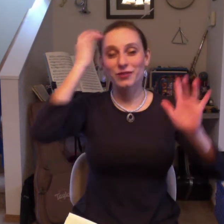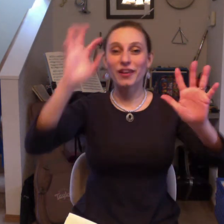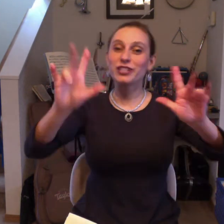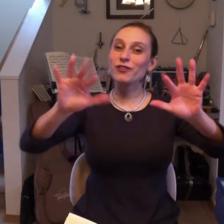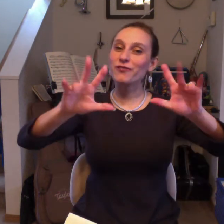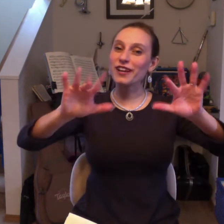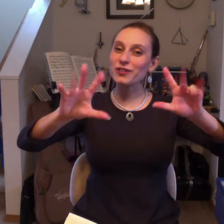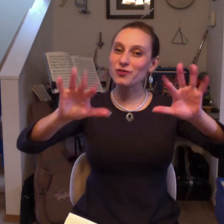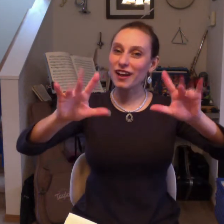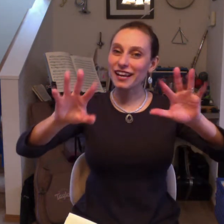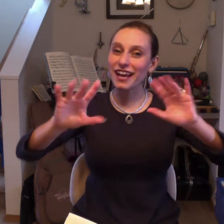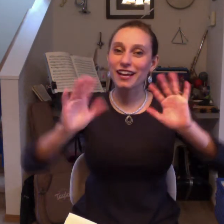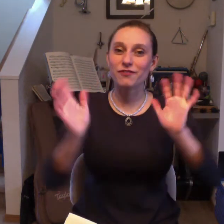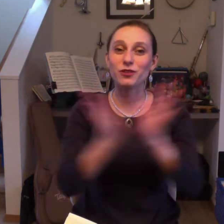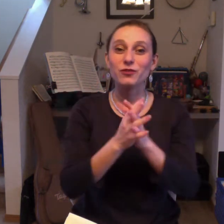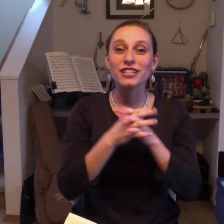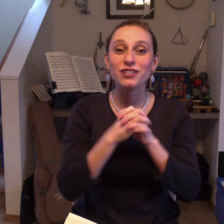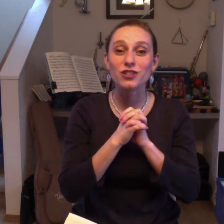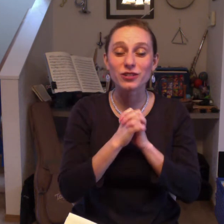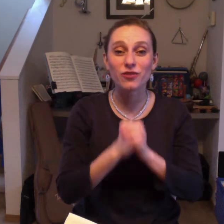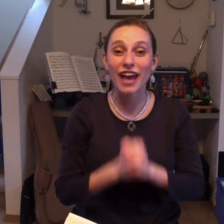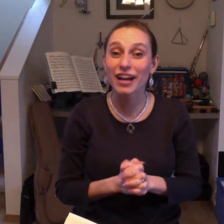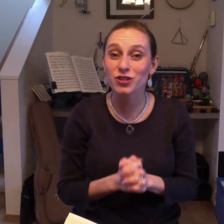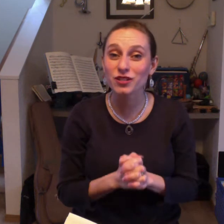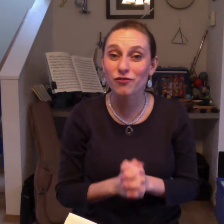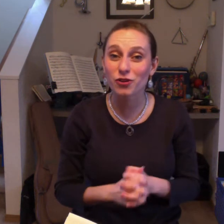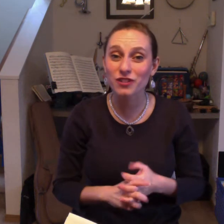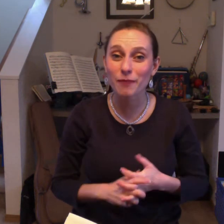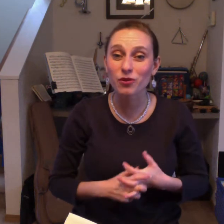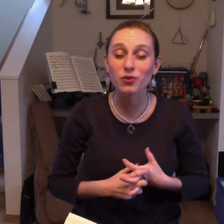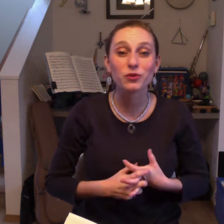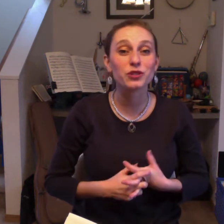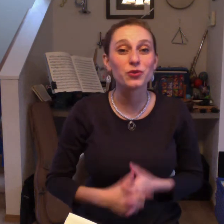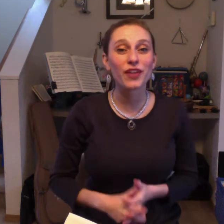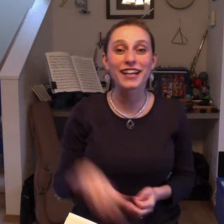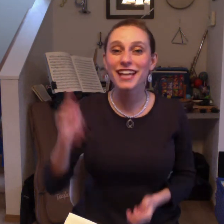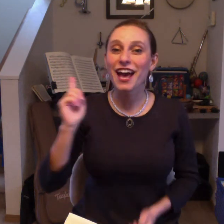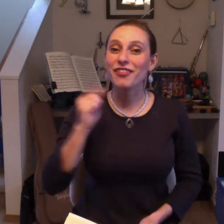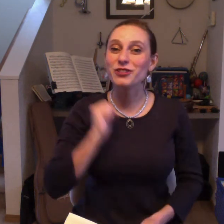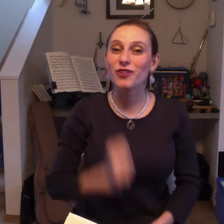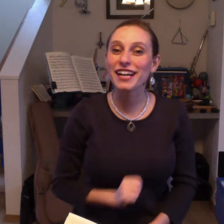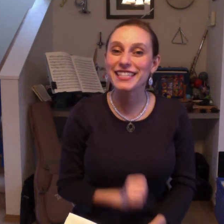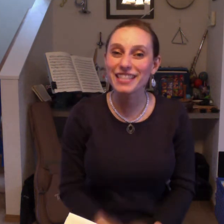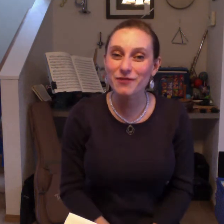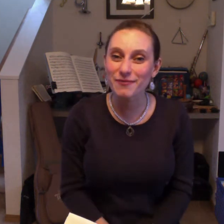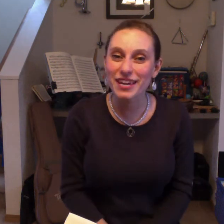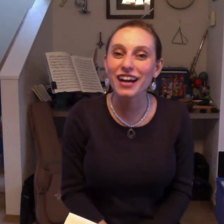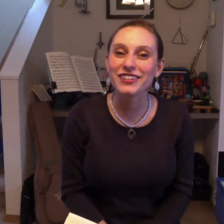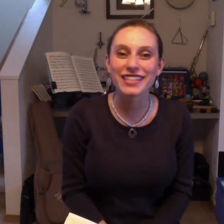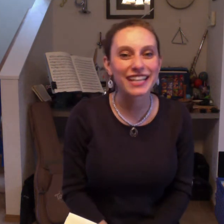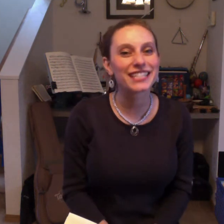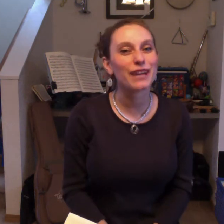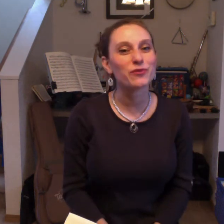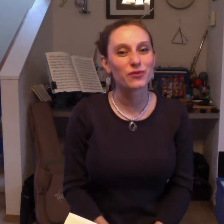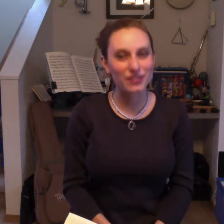get your fingers ready and if you need to just do the actions the first time through, can do that, then try to sing with me our second time through the song.